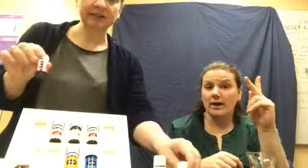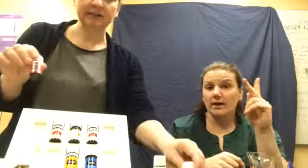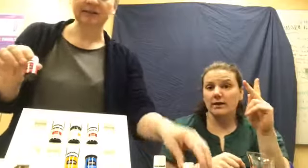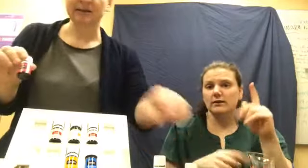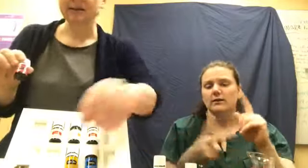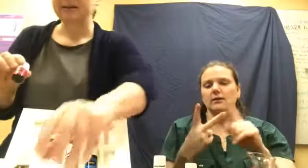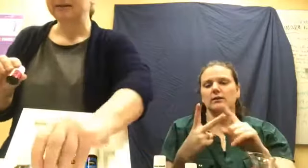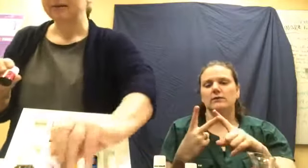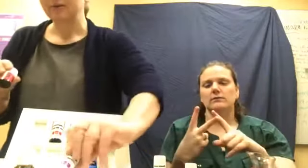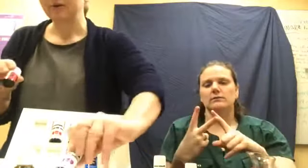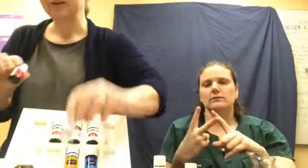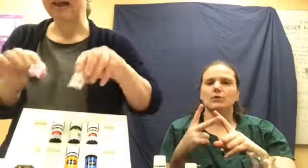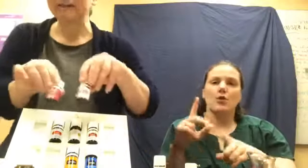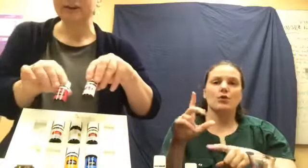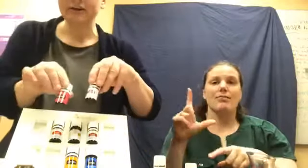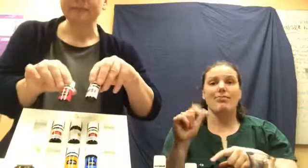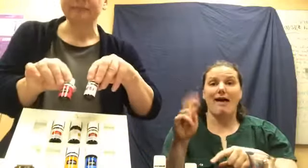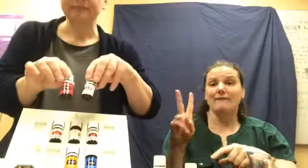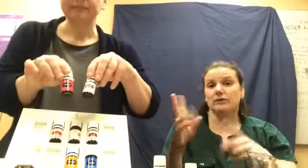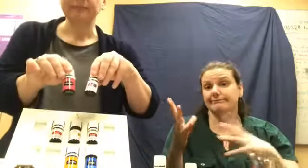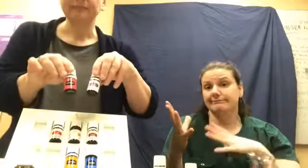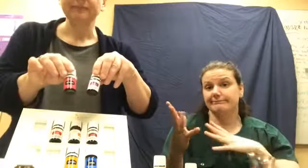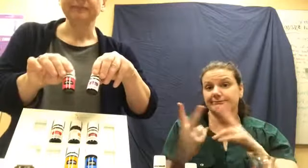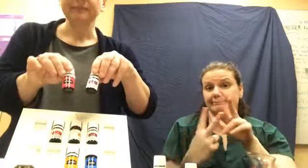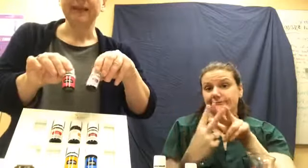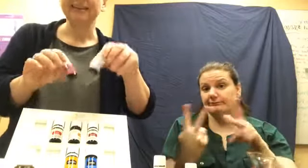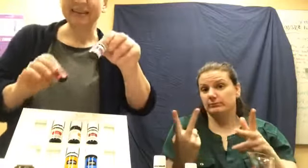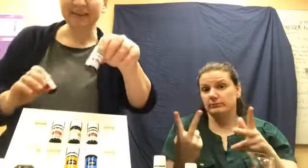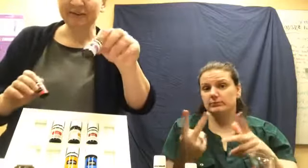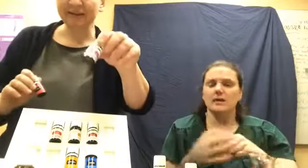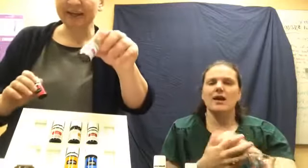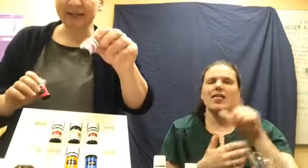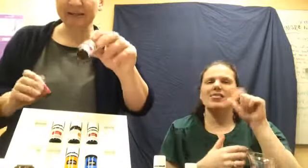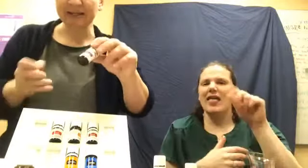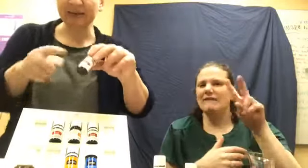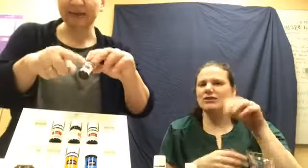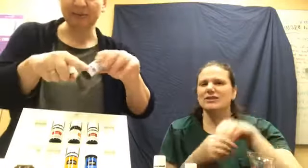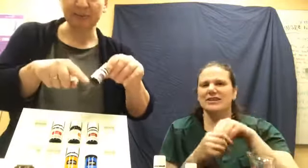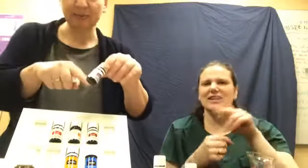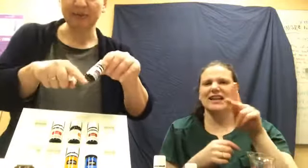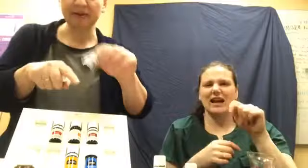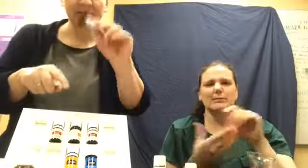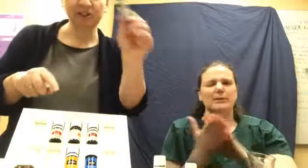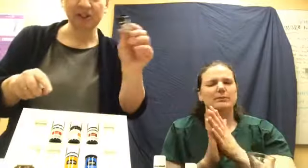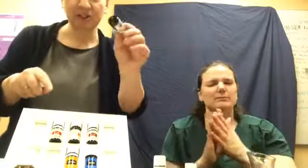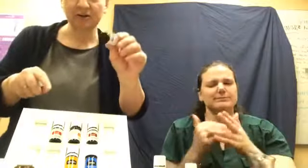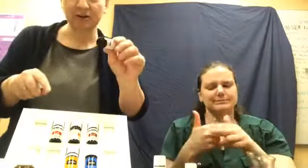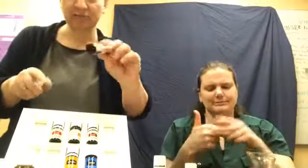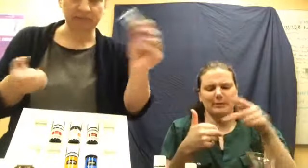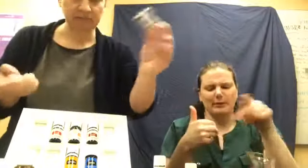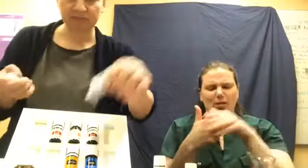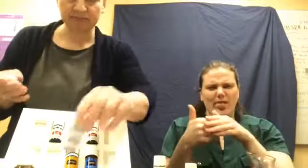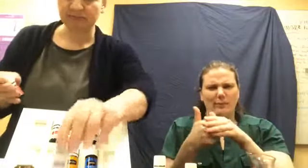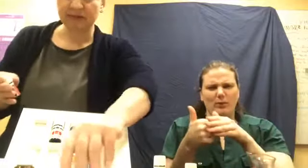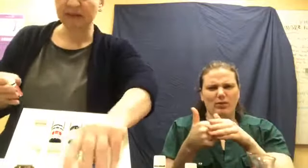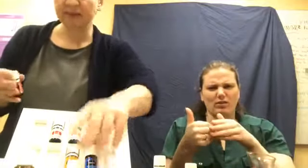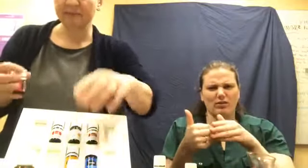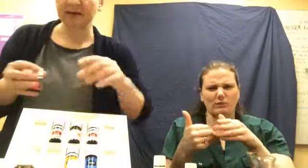or your lavender. And the lavender in the kit comes actually in a purple label, just so you know. Not that it matters.